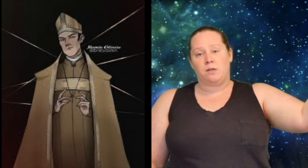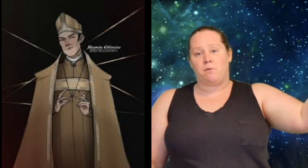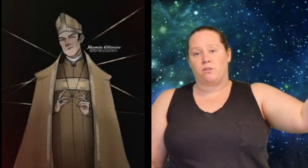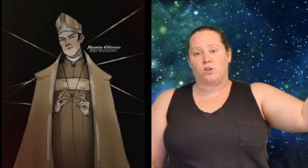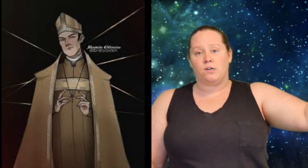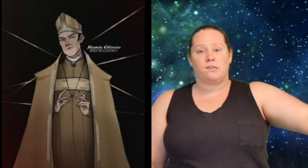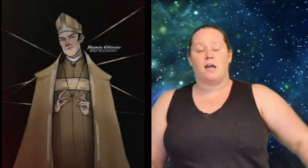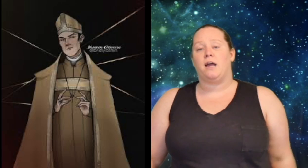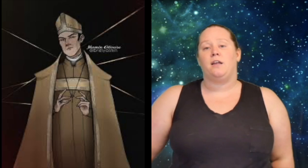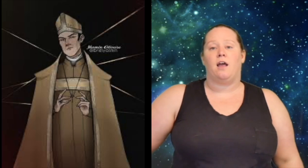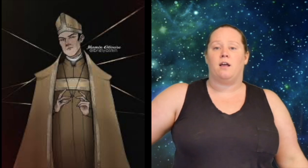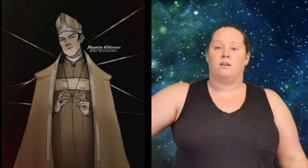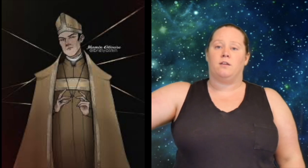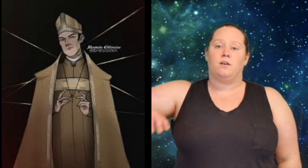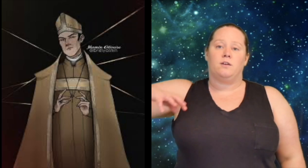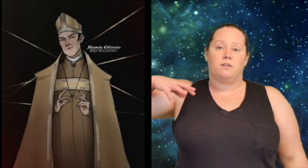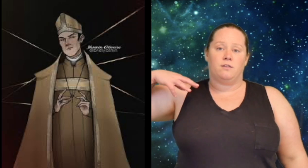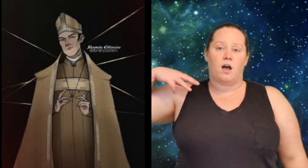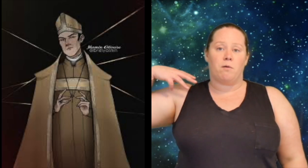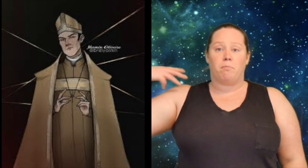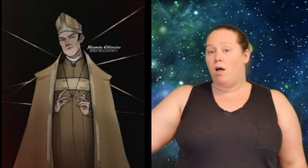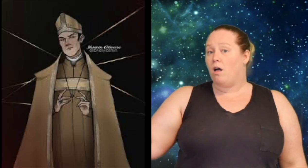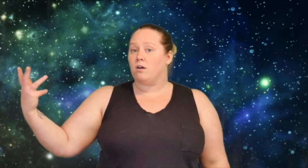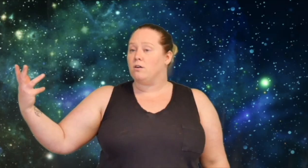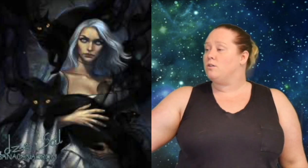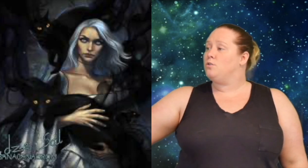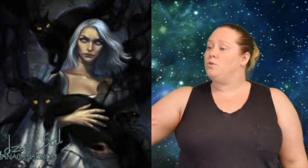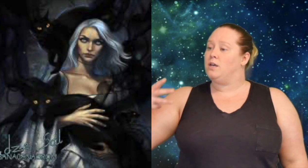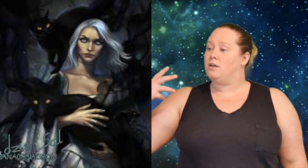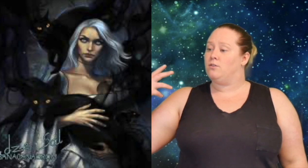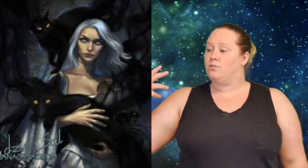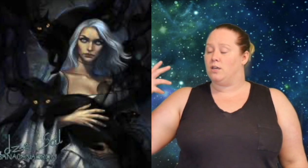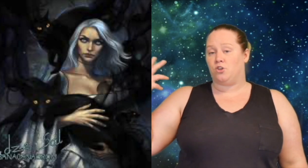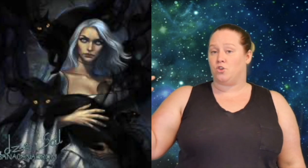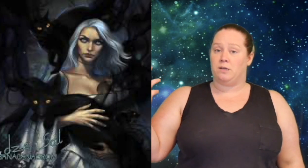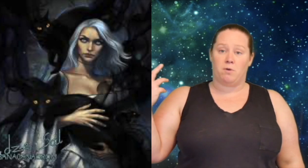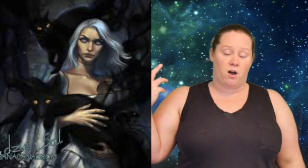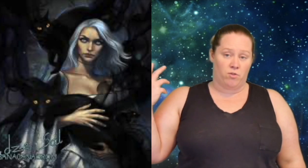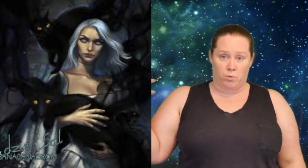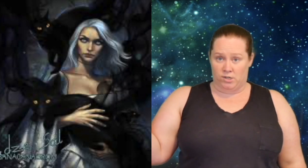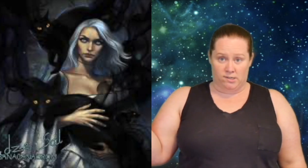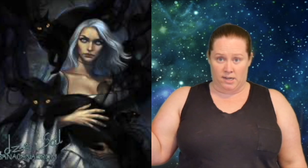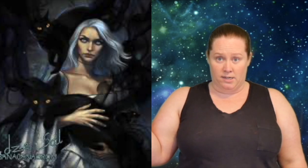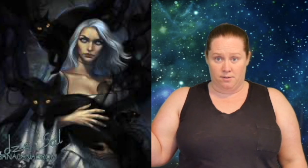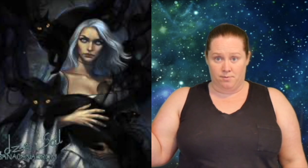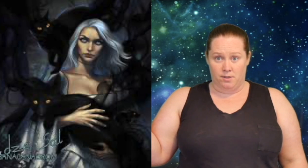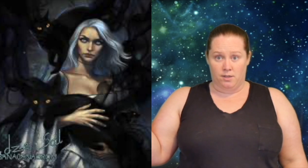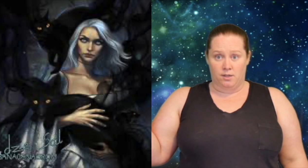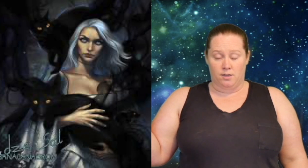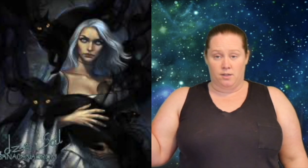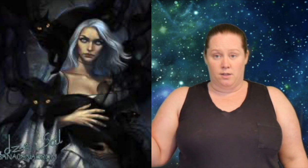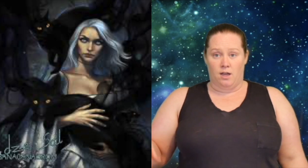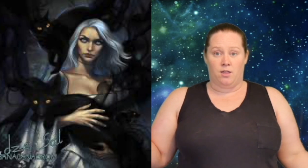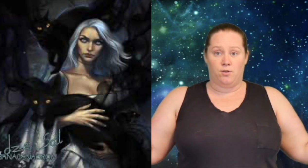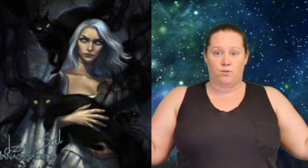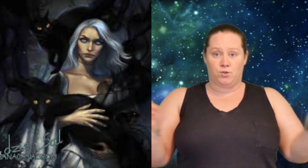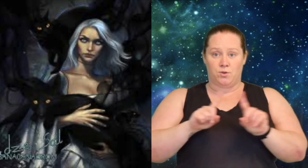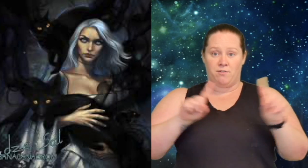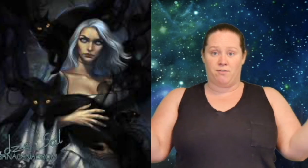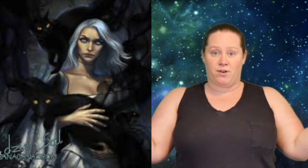on the church side, and Dom Blanc, who is the extreme on the witches' side. And those two have a very